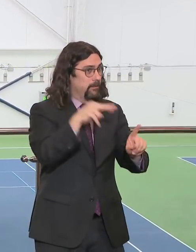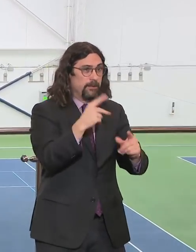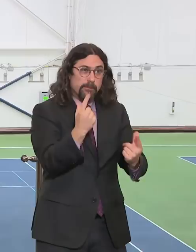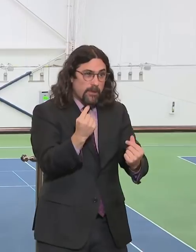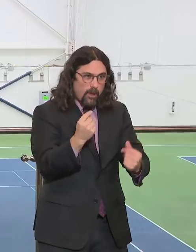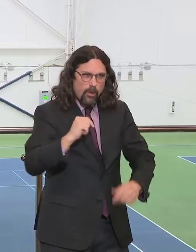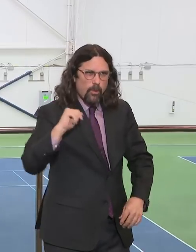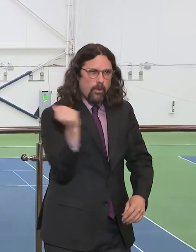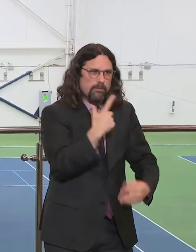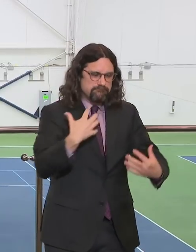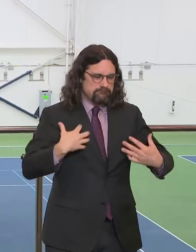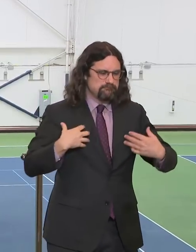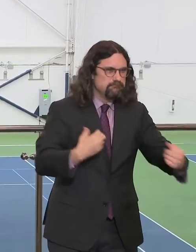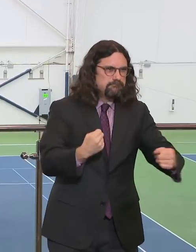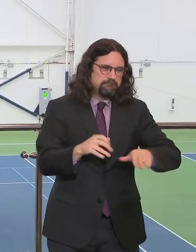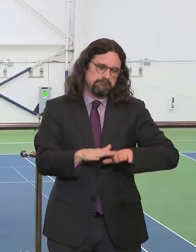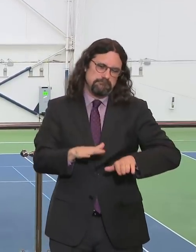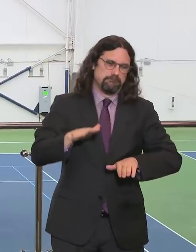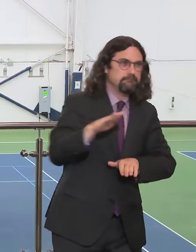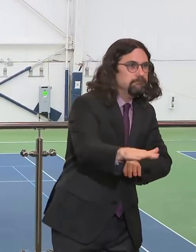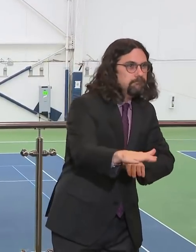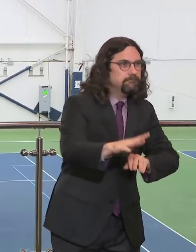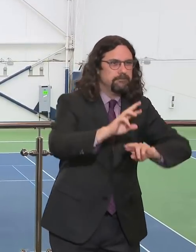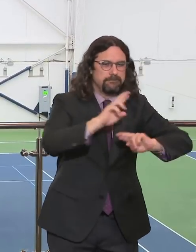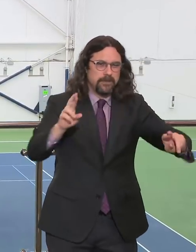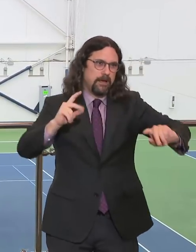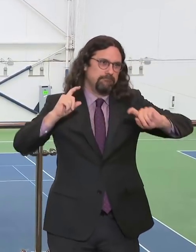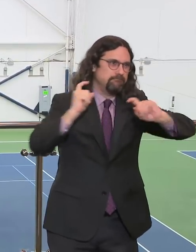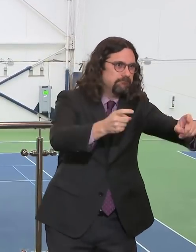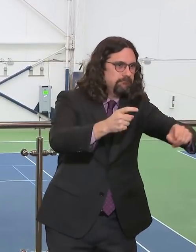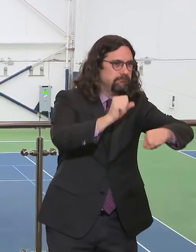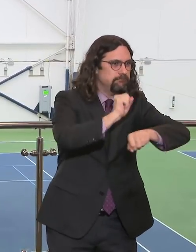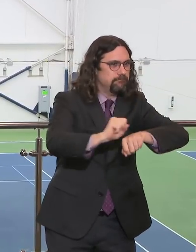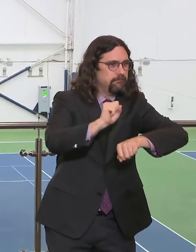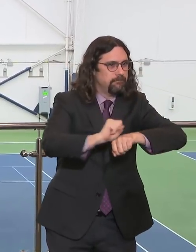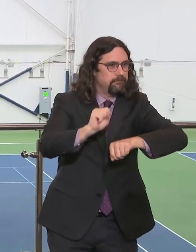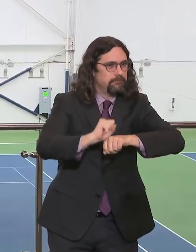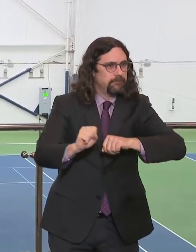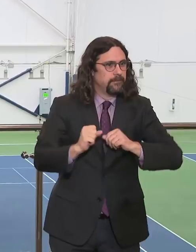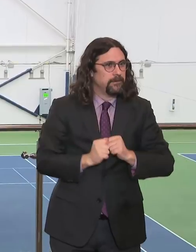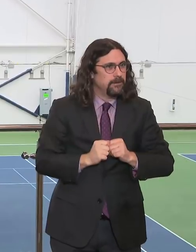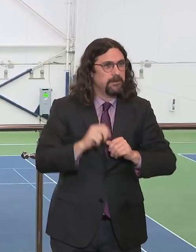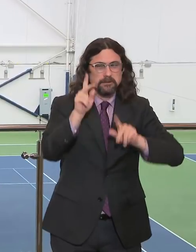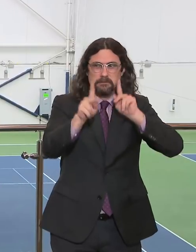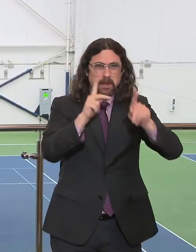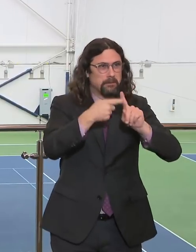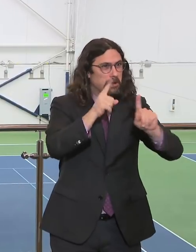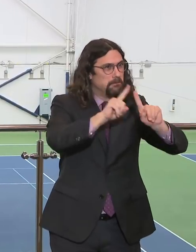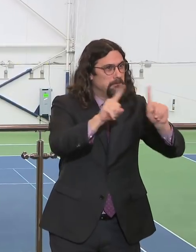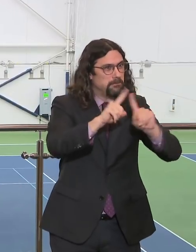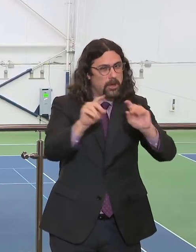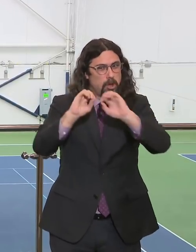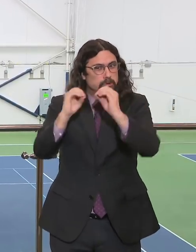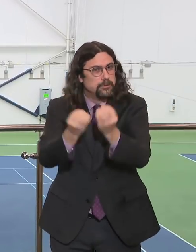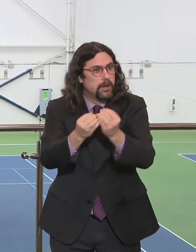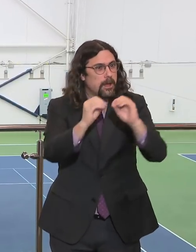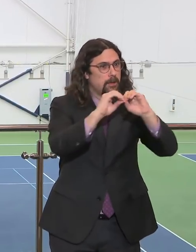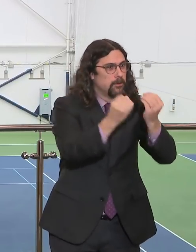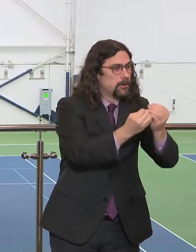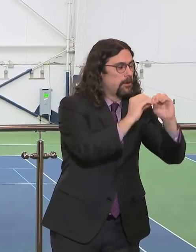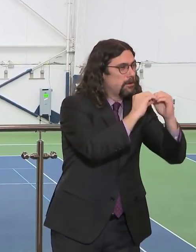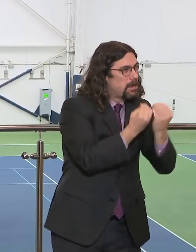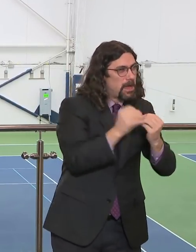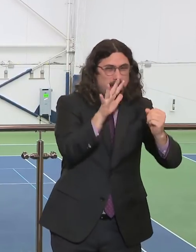We have people from organizations all over this city, all over the world, calling literally every single hour,